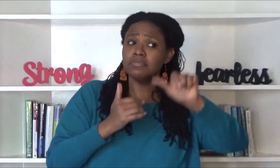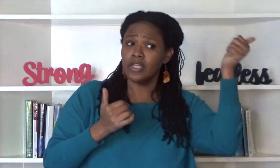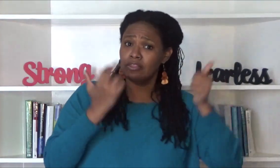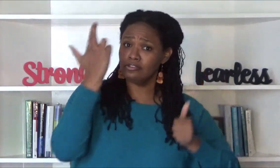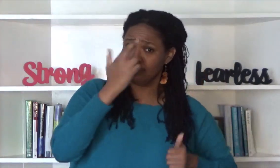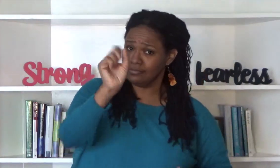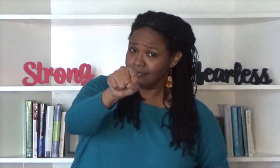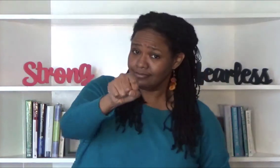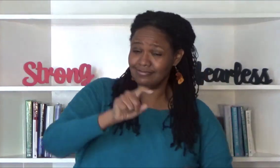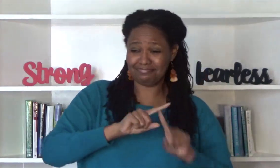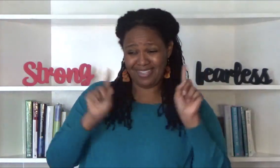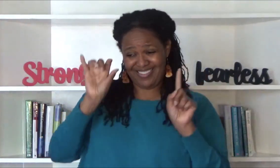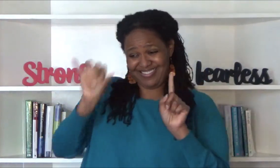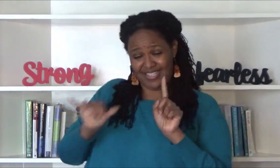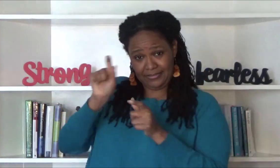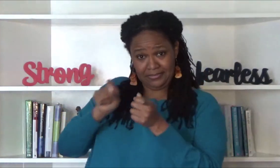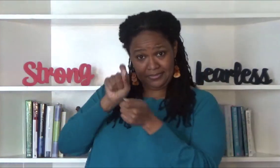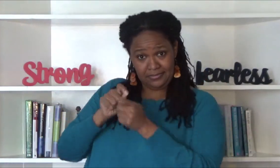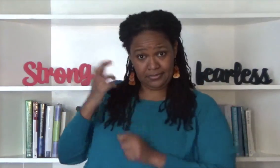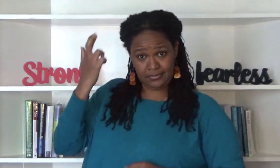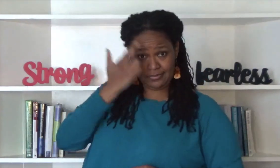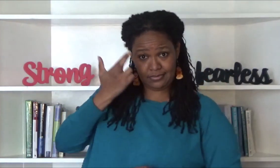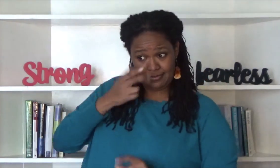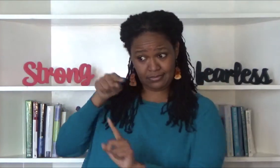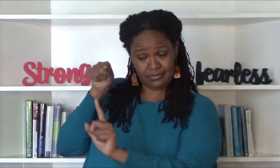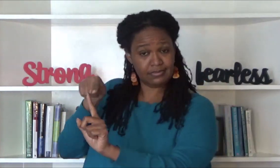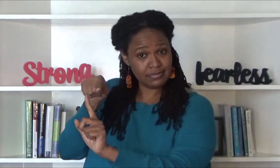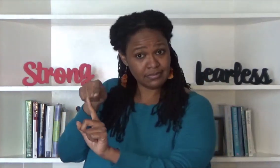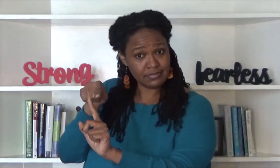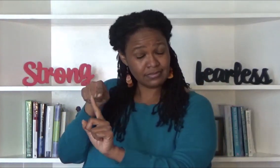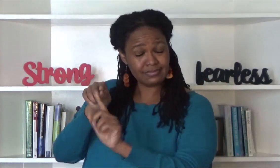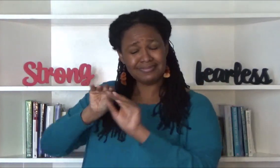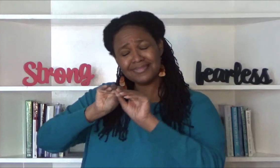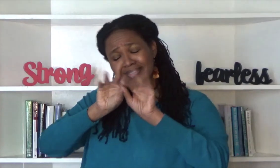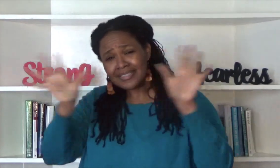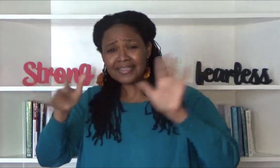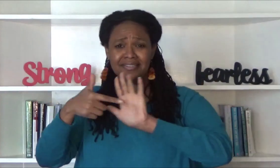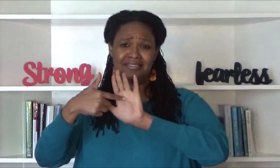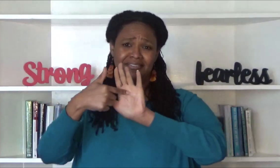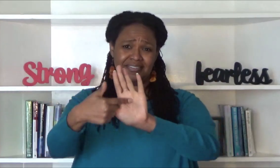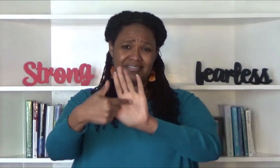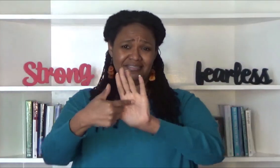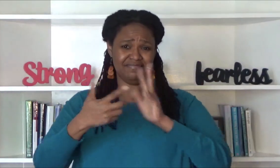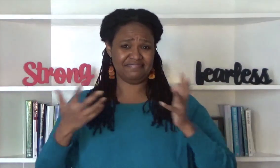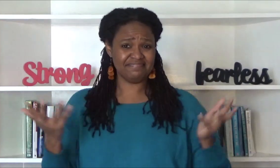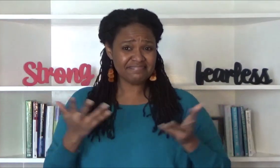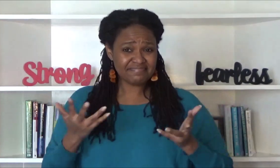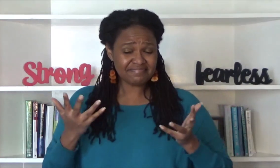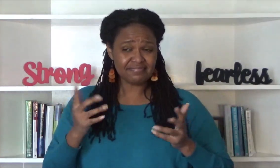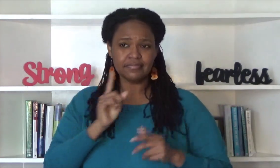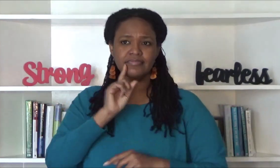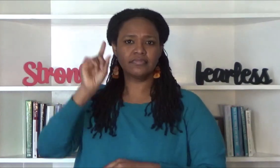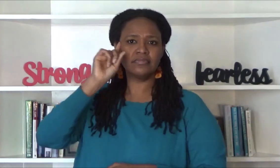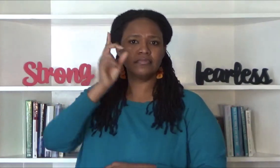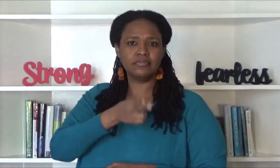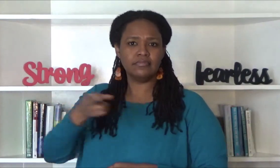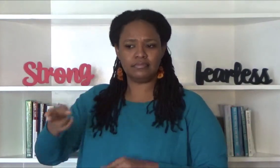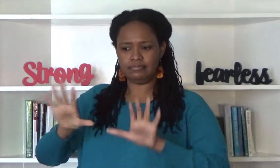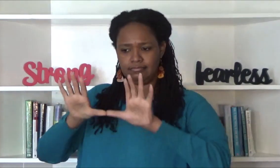many others but for one this one reason in particular clearly illustrates why the deaf and